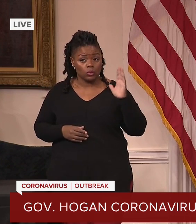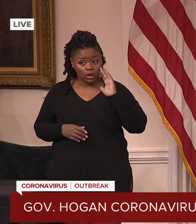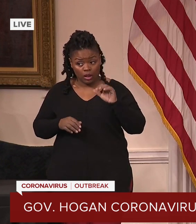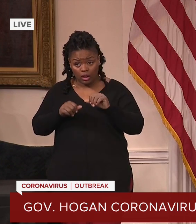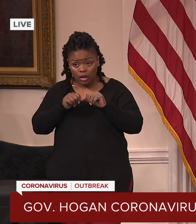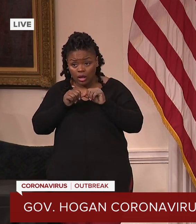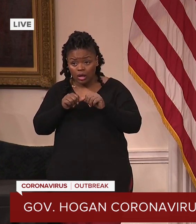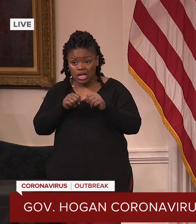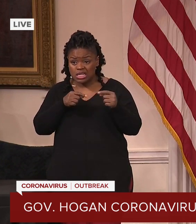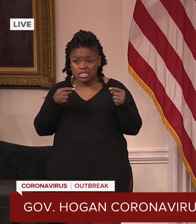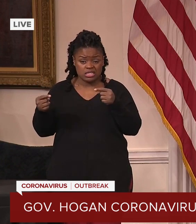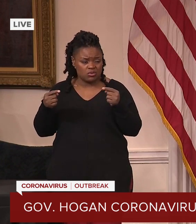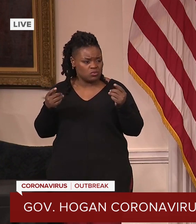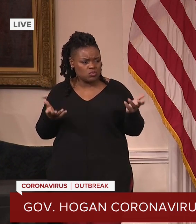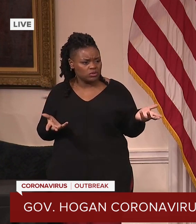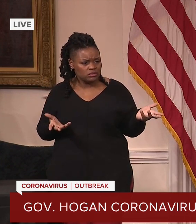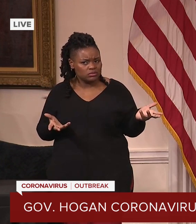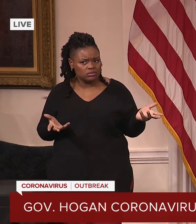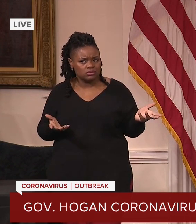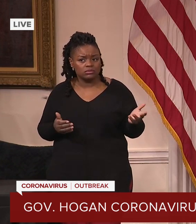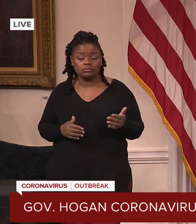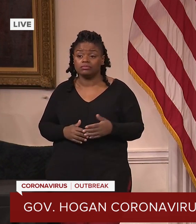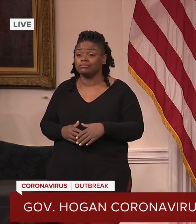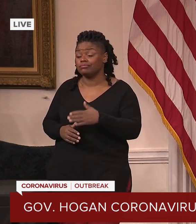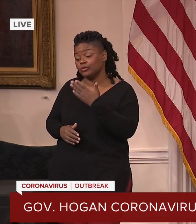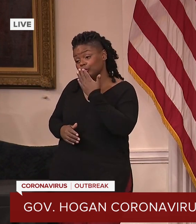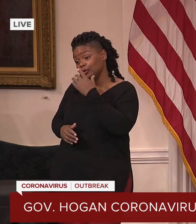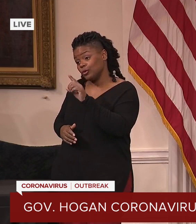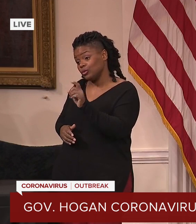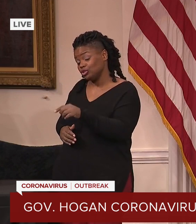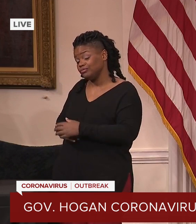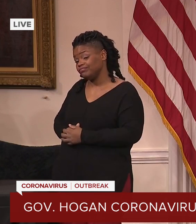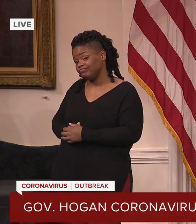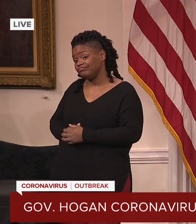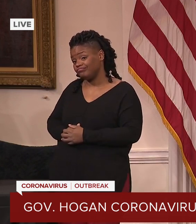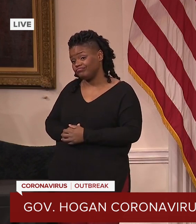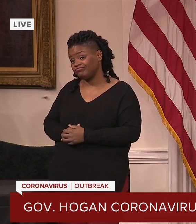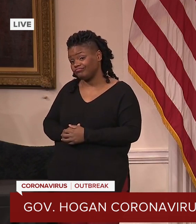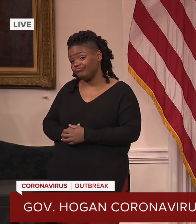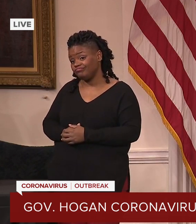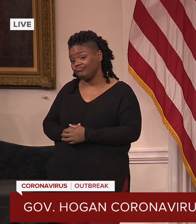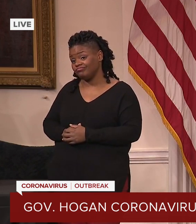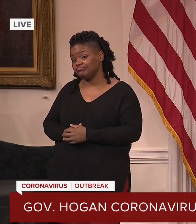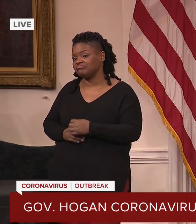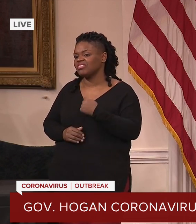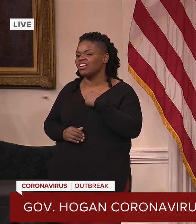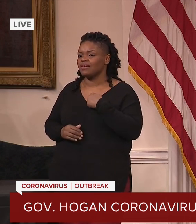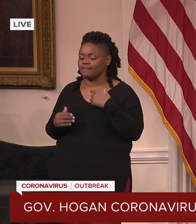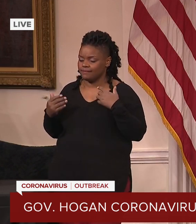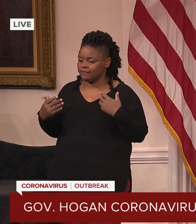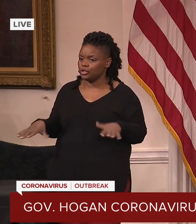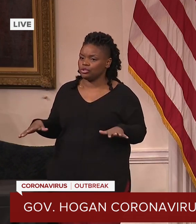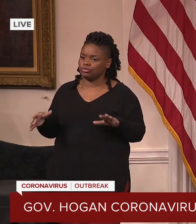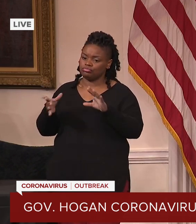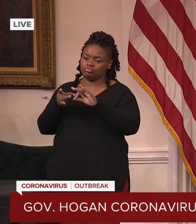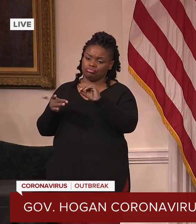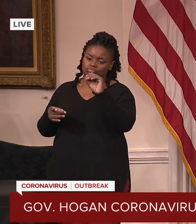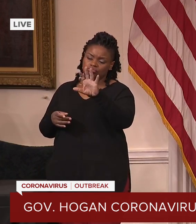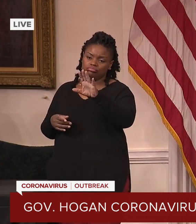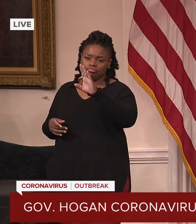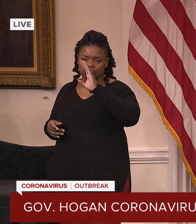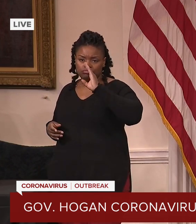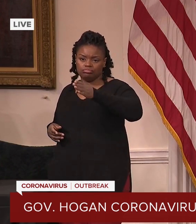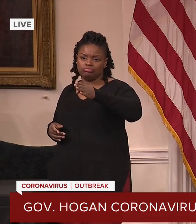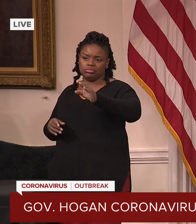a million dollar question. Tom, I I am. You know, I've been very clear on my views on this repeatedly.